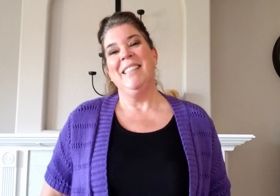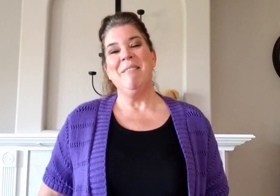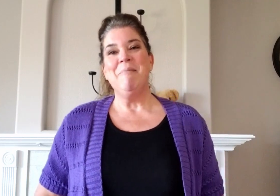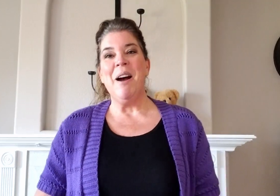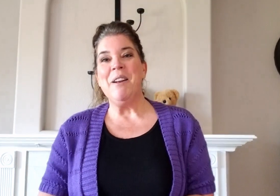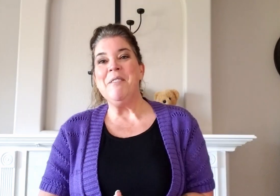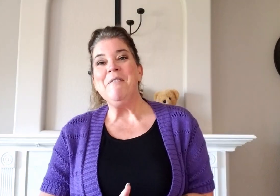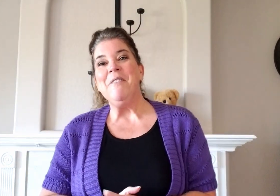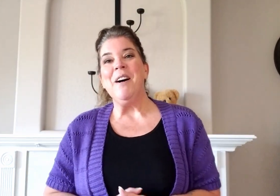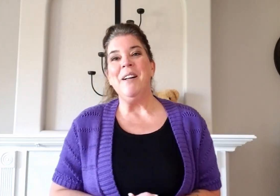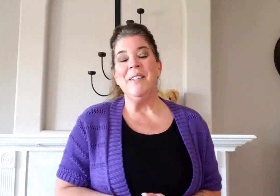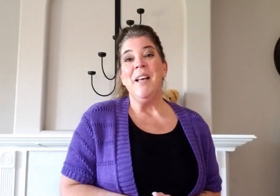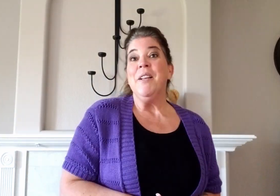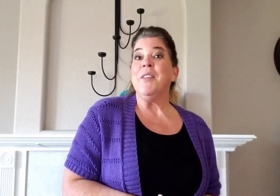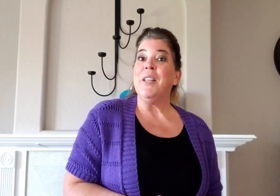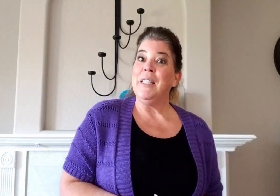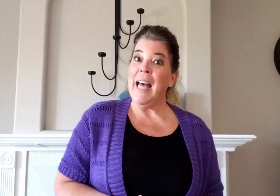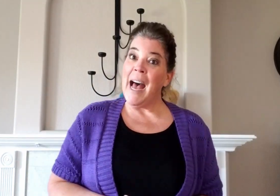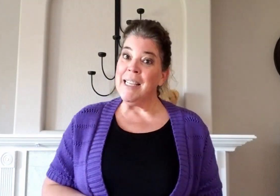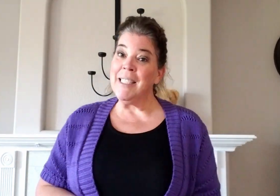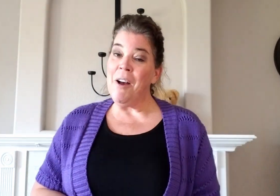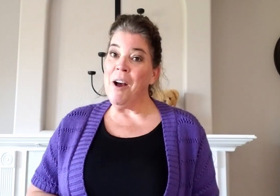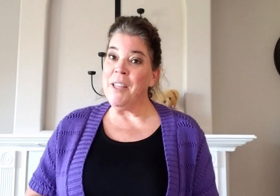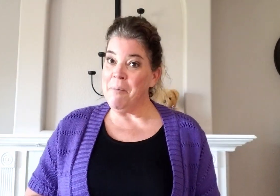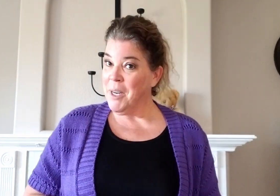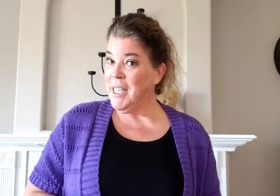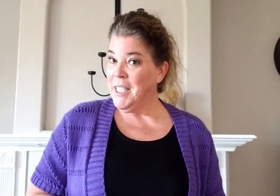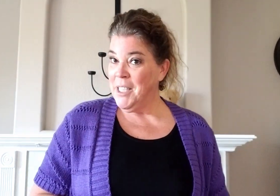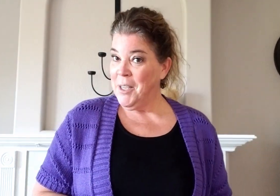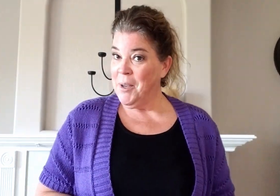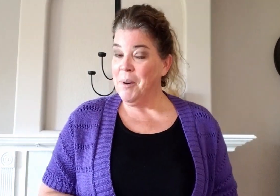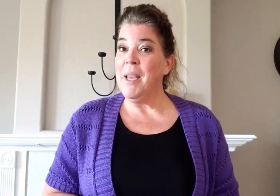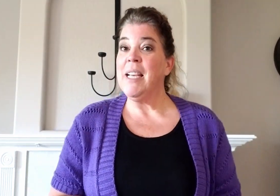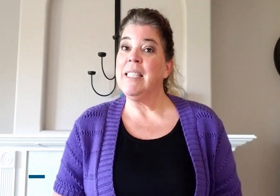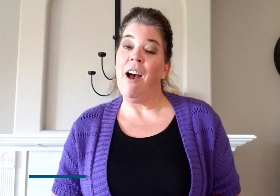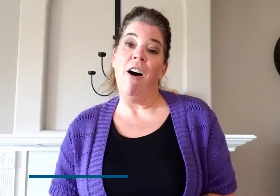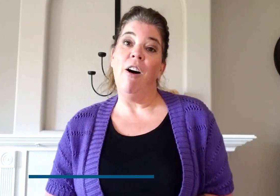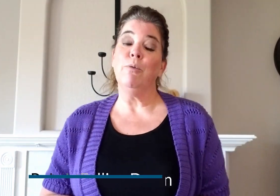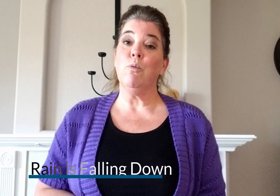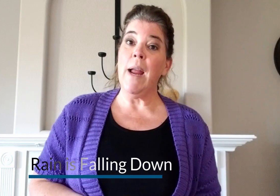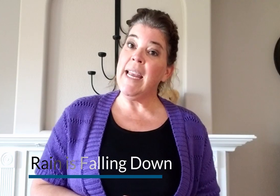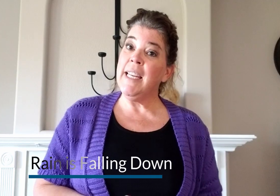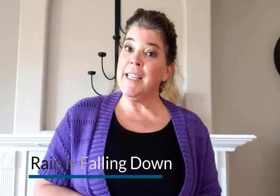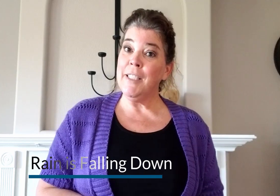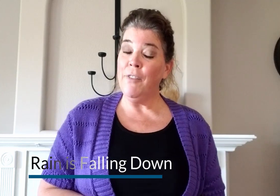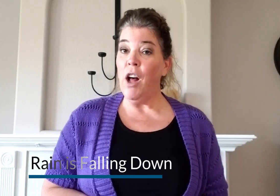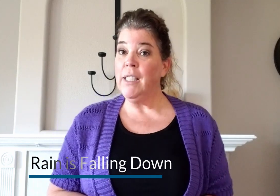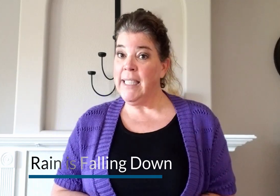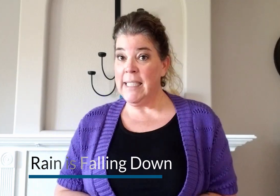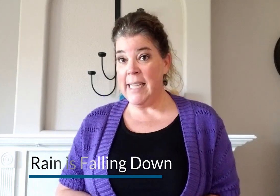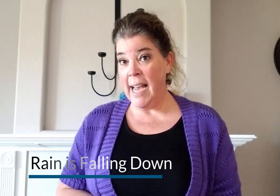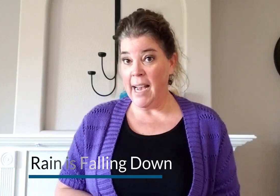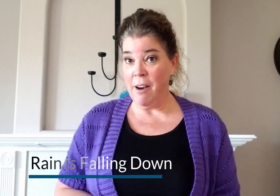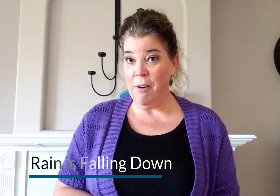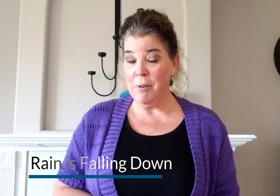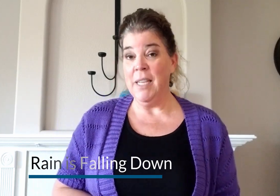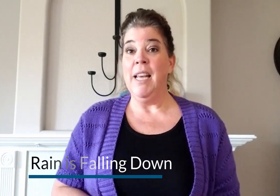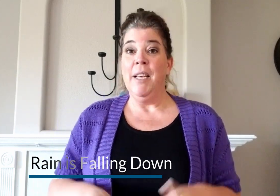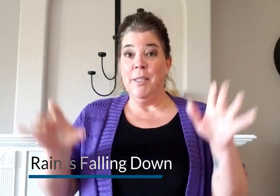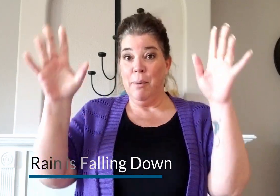Wonderful. So the last song that we're gonna do is called Rain Is Falling Down. So